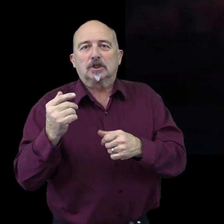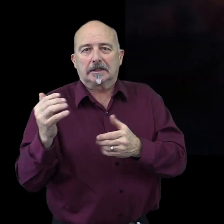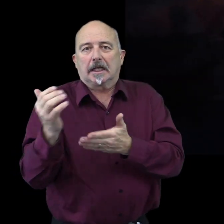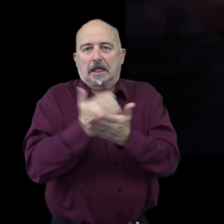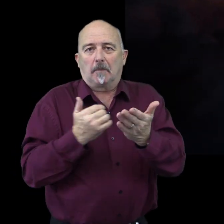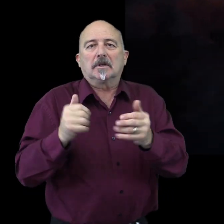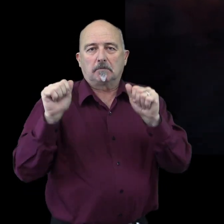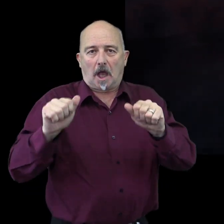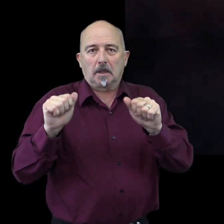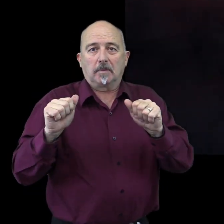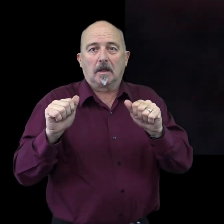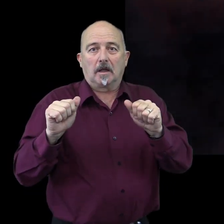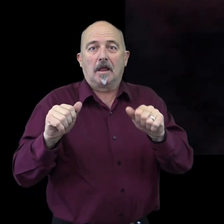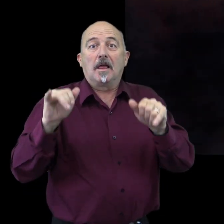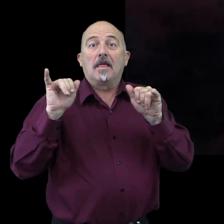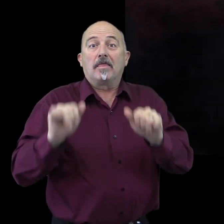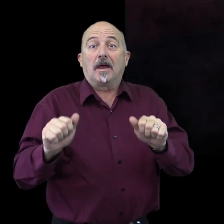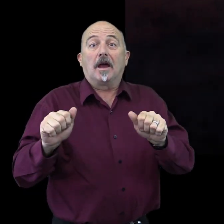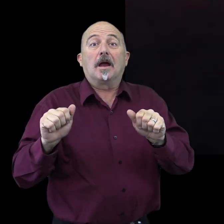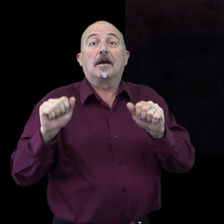The possibilities are endless.